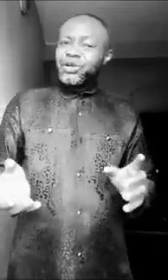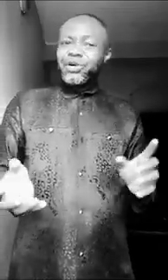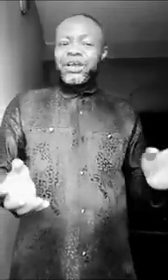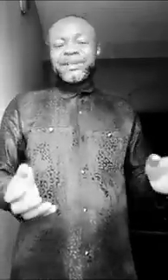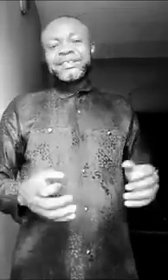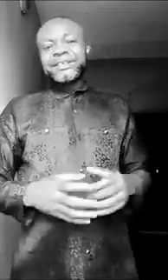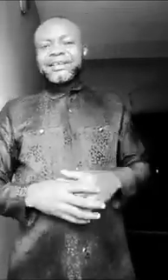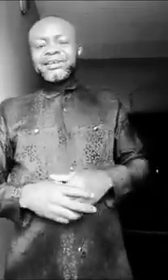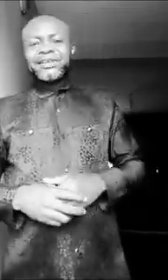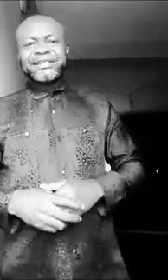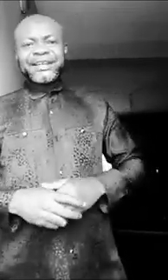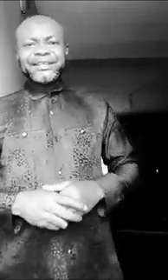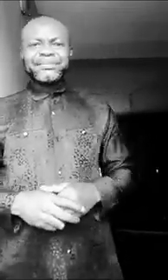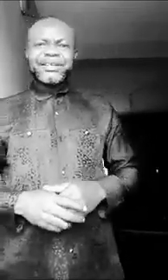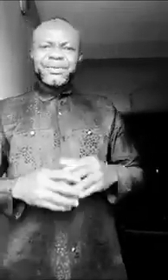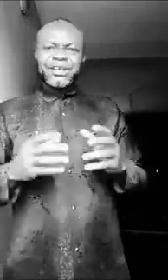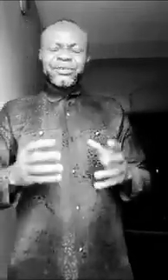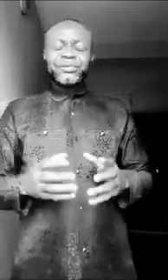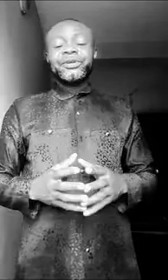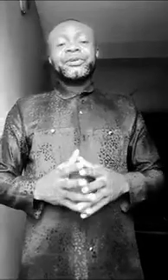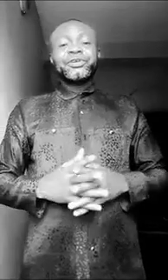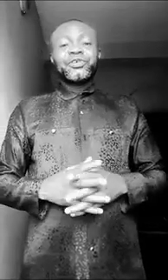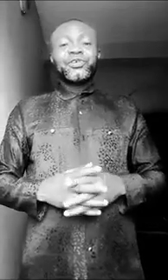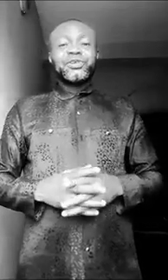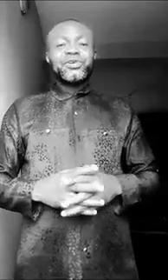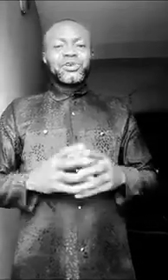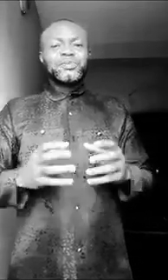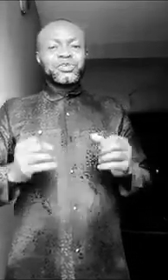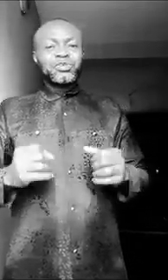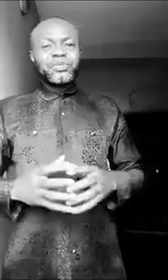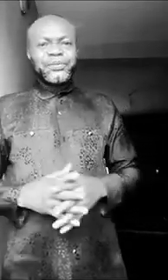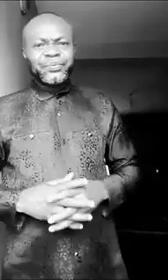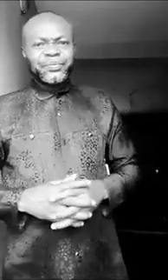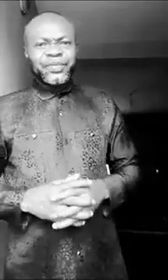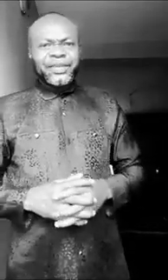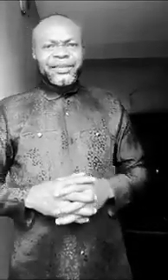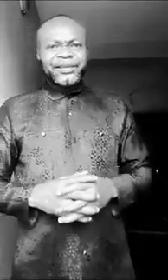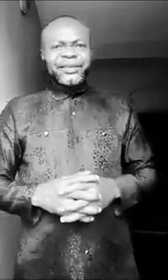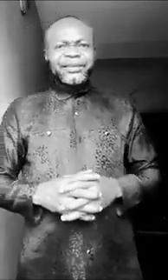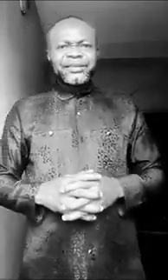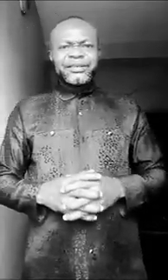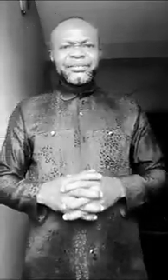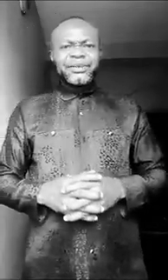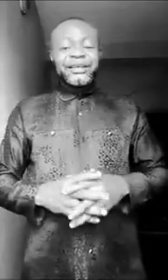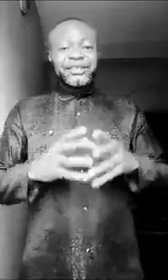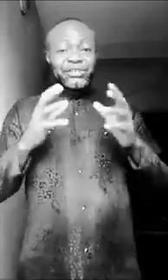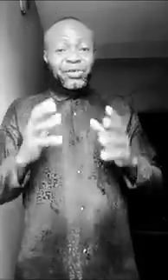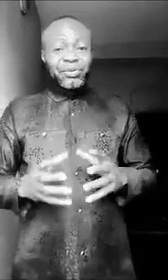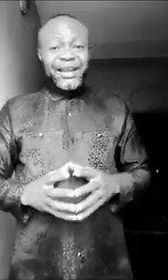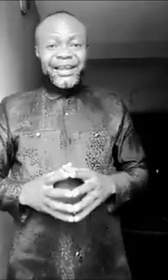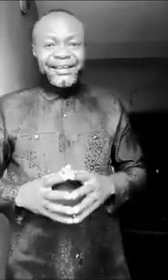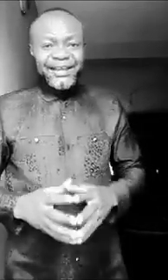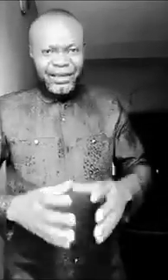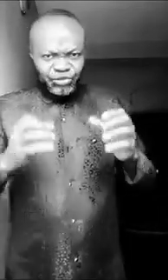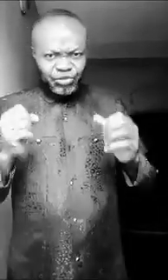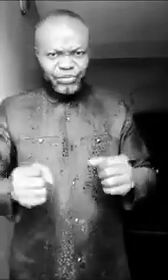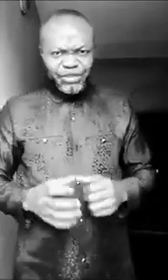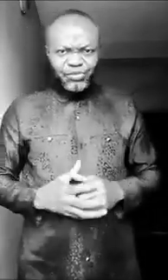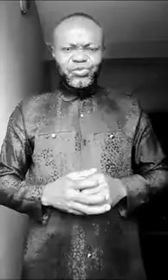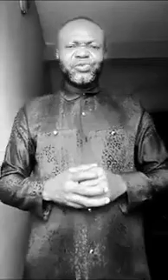other persons understand it. By special grace of God, the Holy Spirit told me that this umbrella has something to do